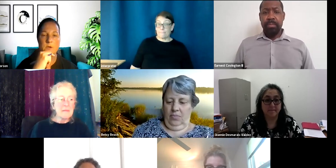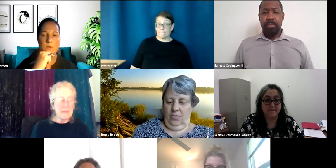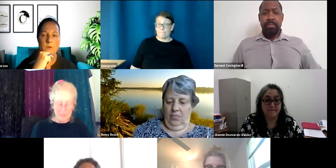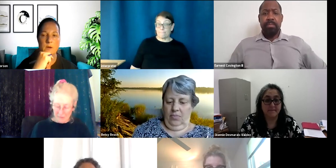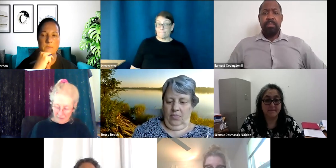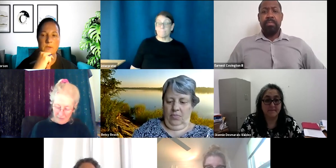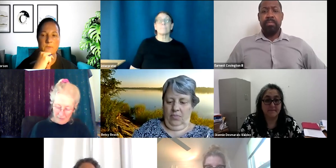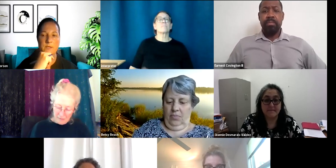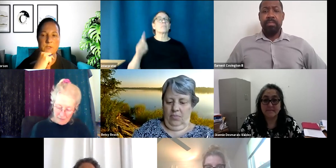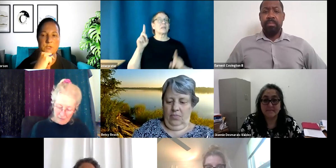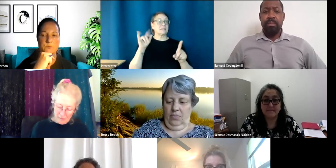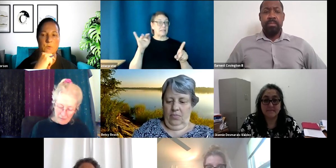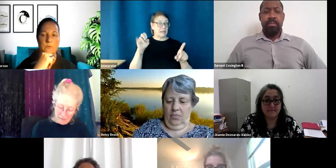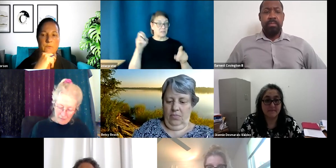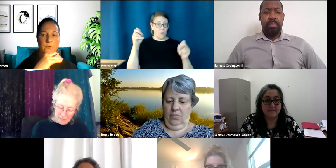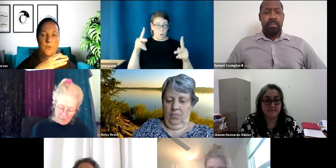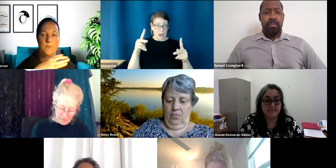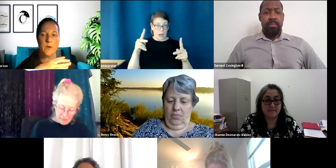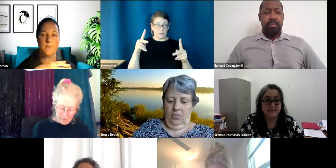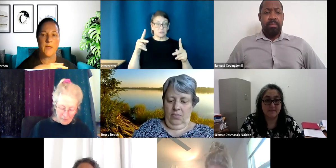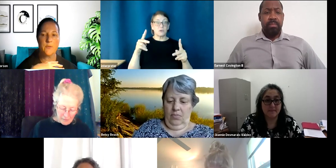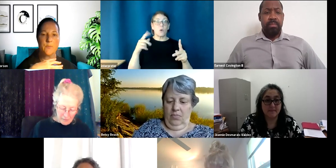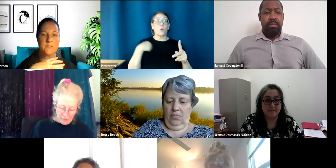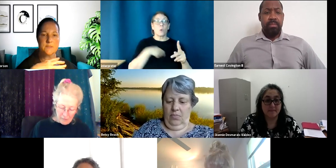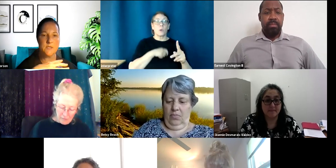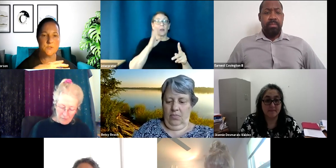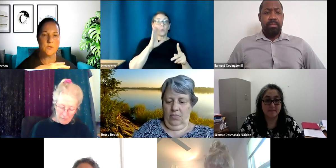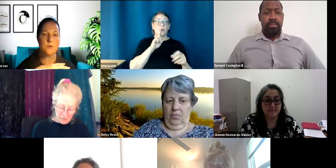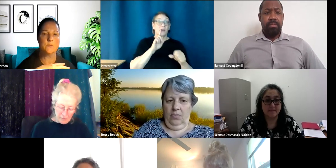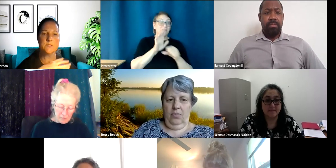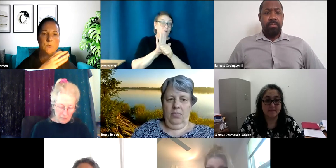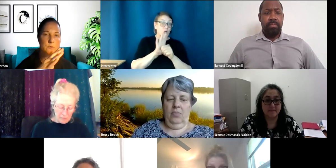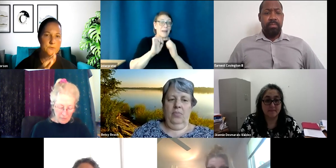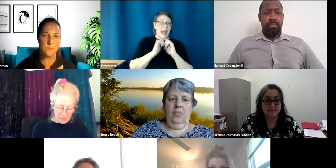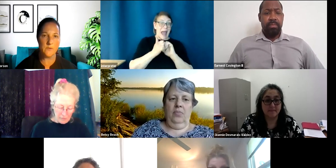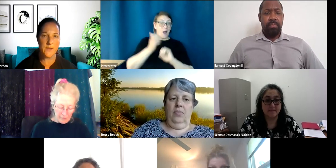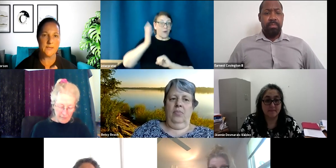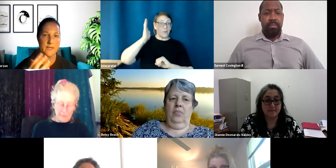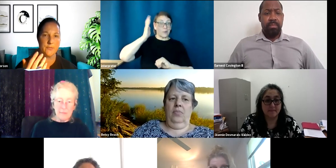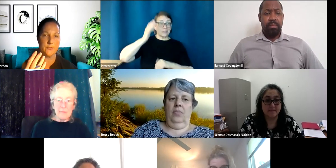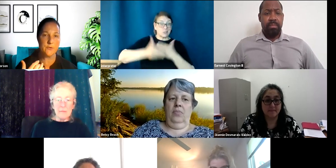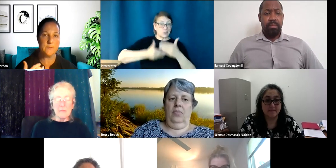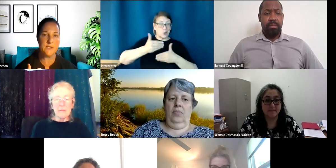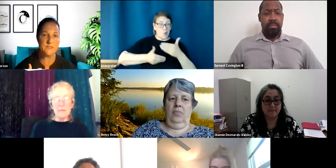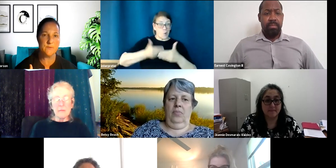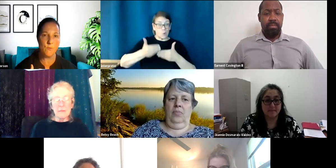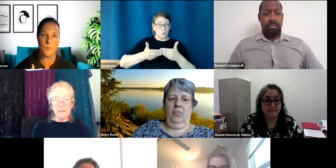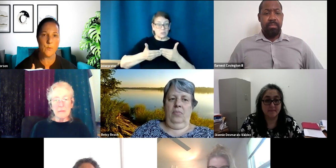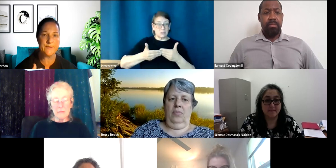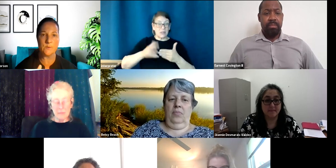So, um, if we can just, we'll confirm up how the presentation goes and we'll do all that, like a 30 minutes before where we